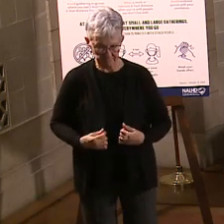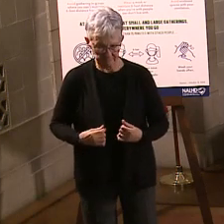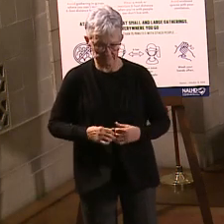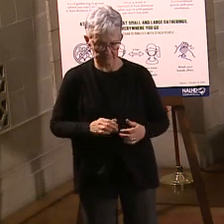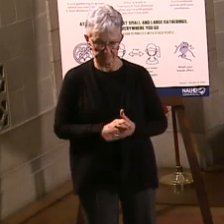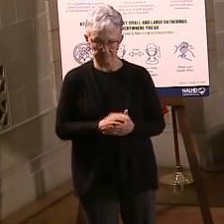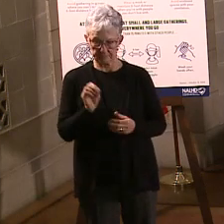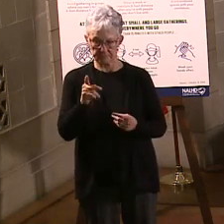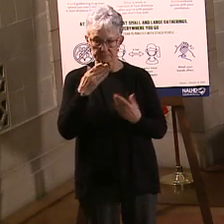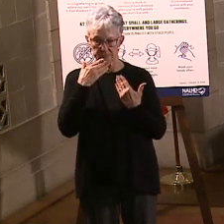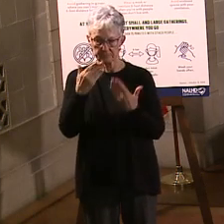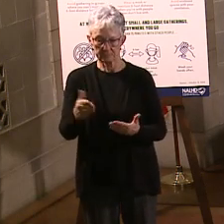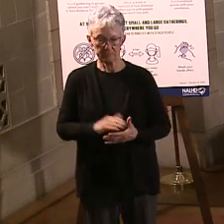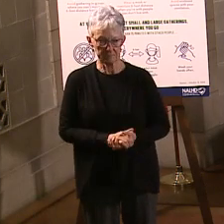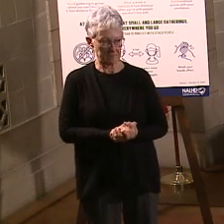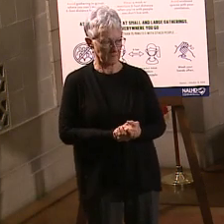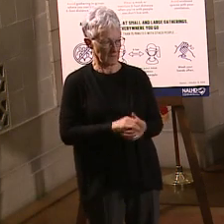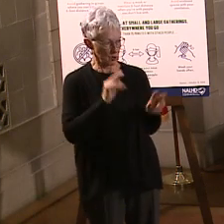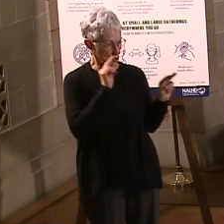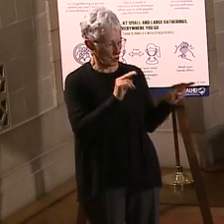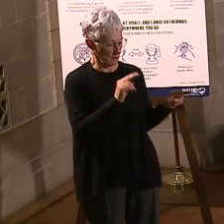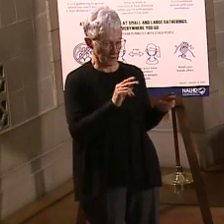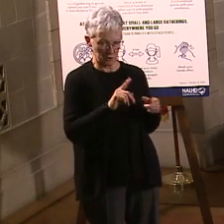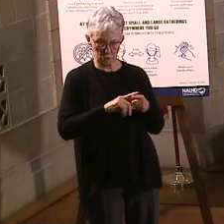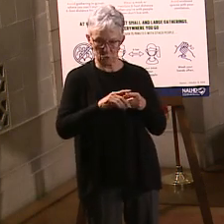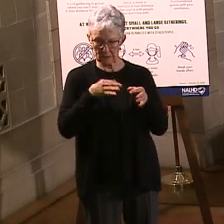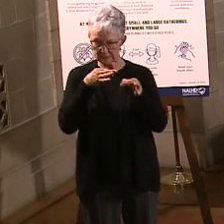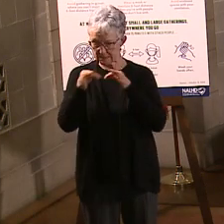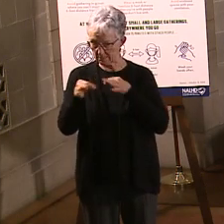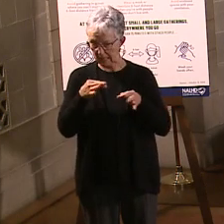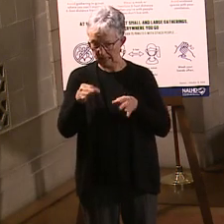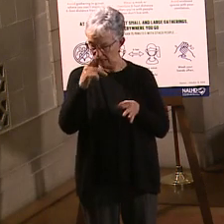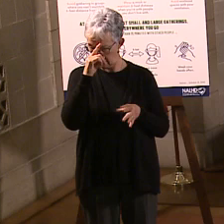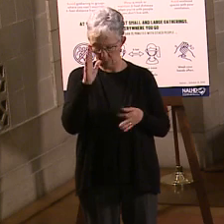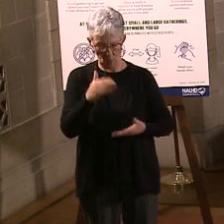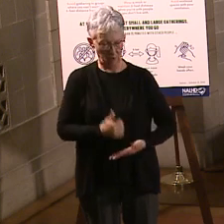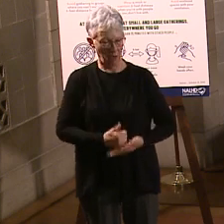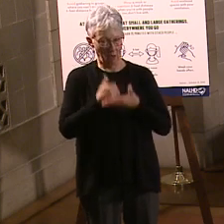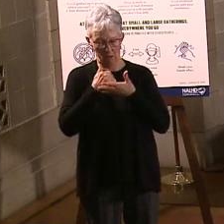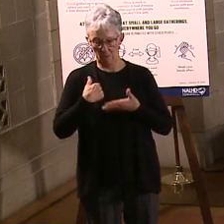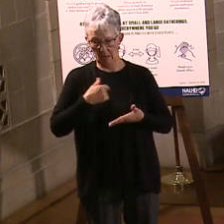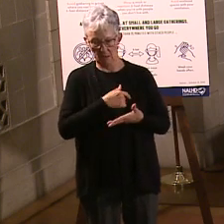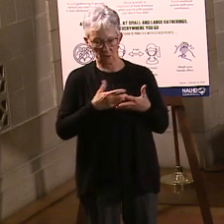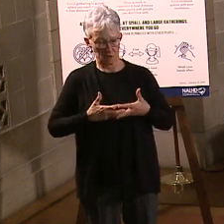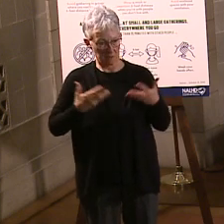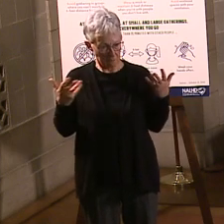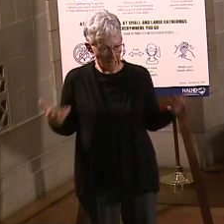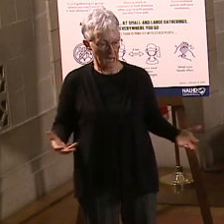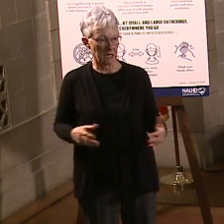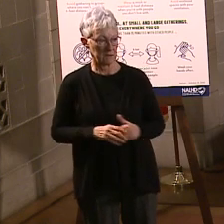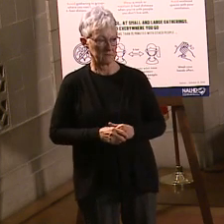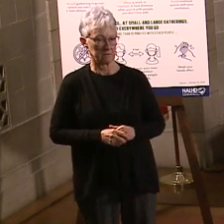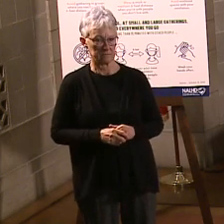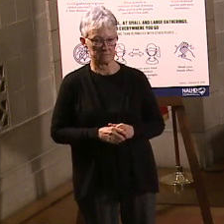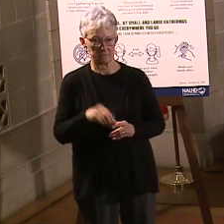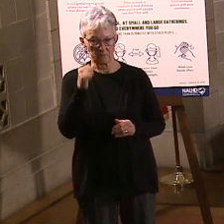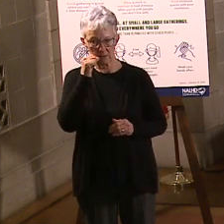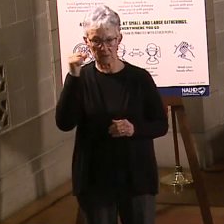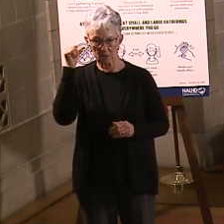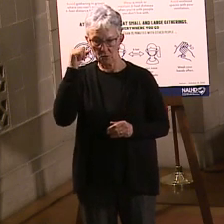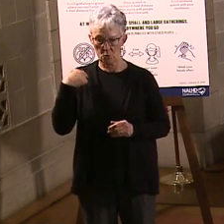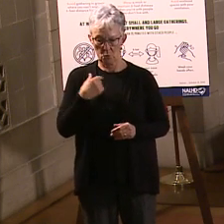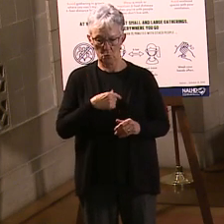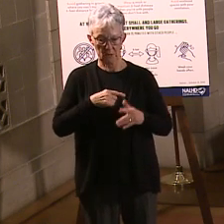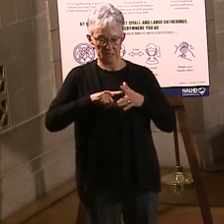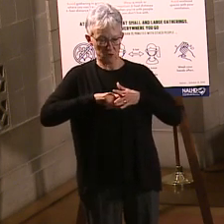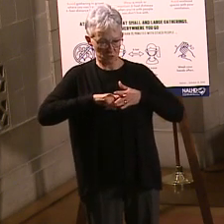Okay, thanks. I'm looking forward to telling you about this because I think this is really going to help us. So today we are, or yesterday, we actually launched